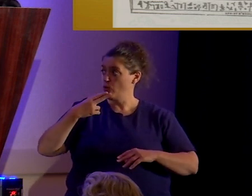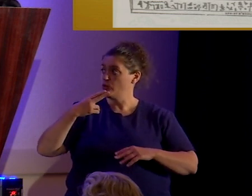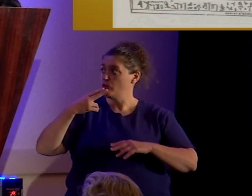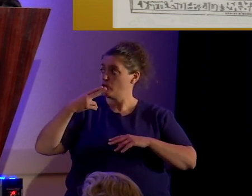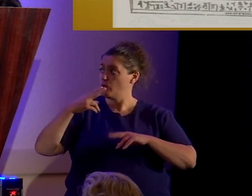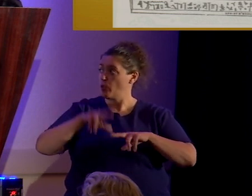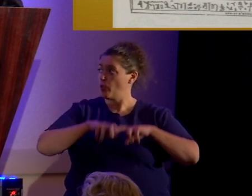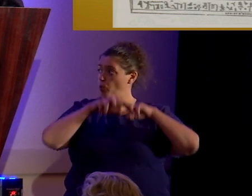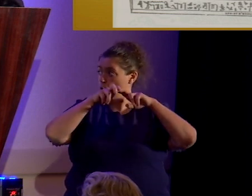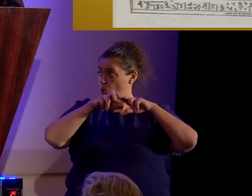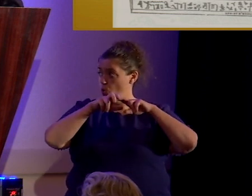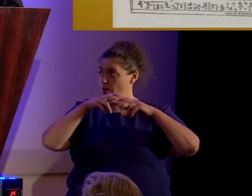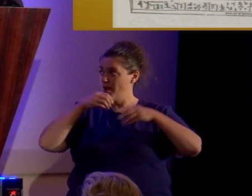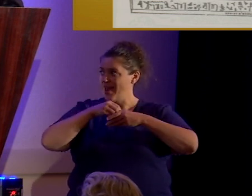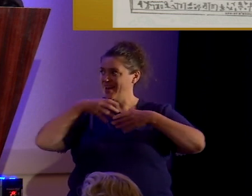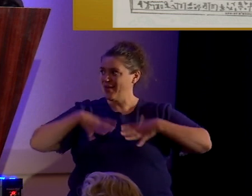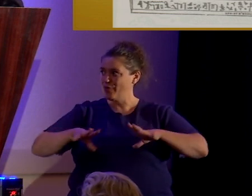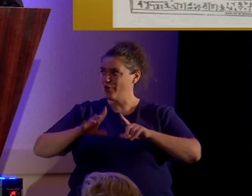Pharaoh.